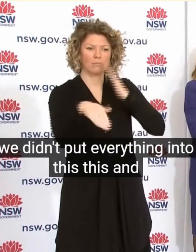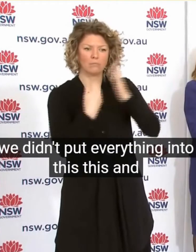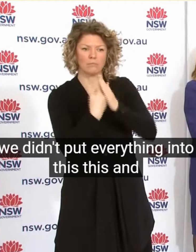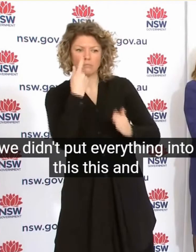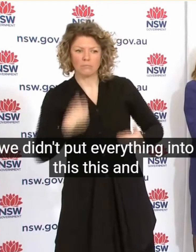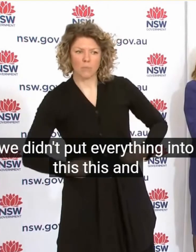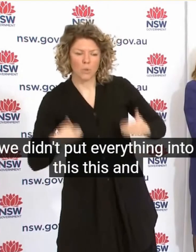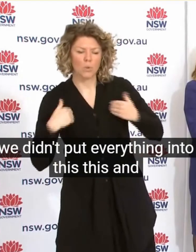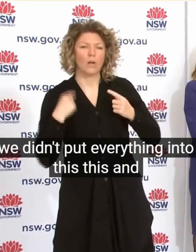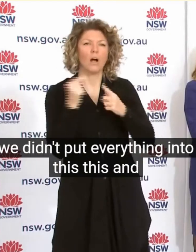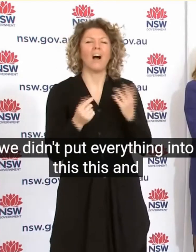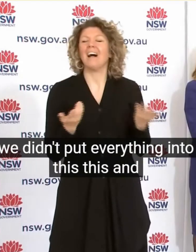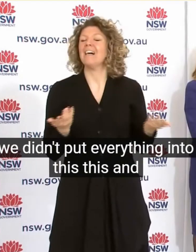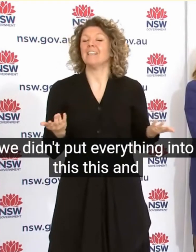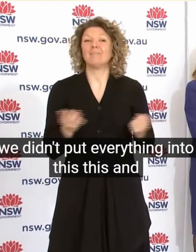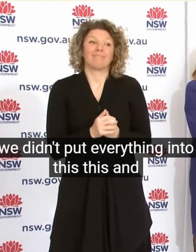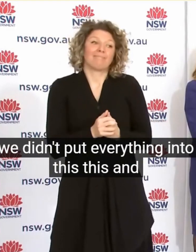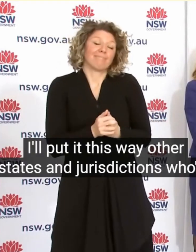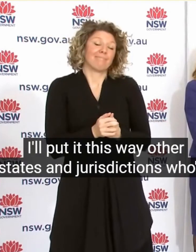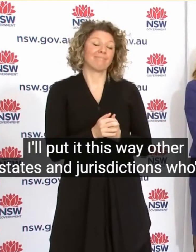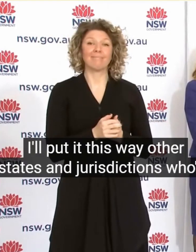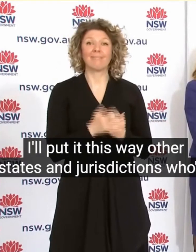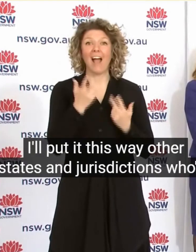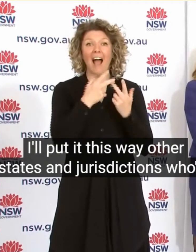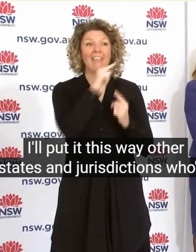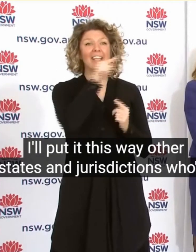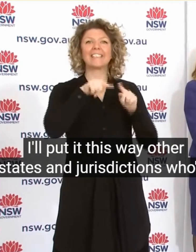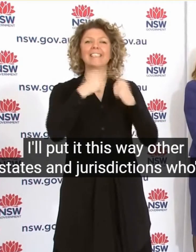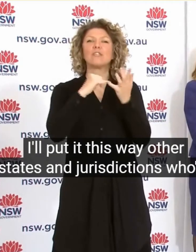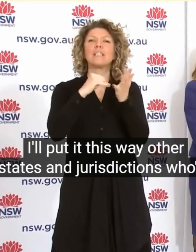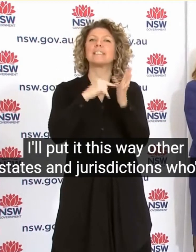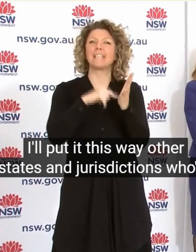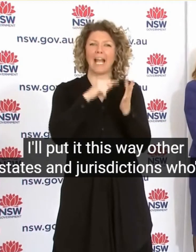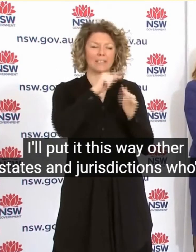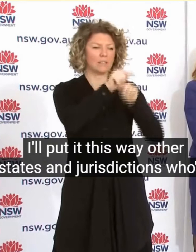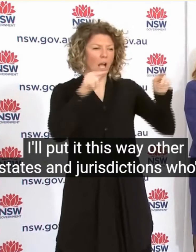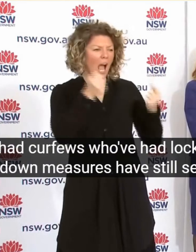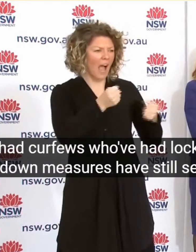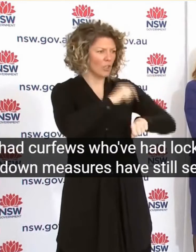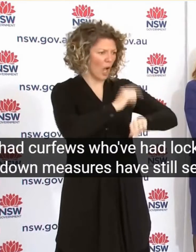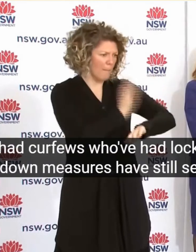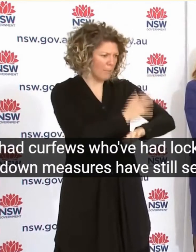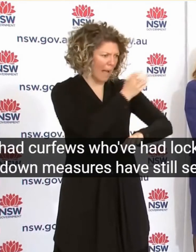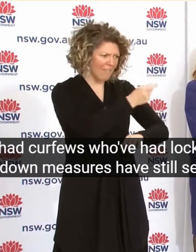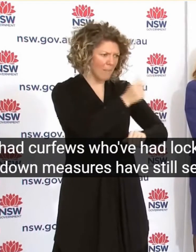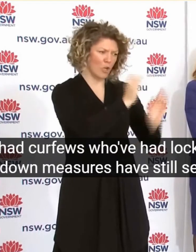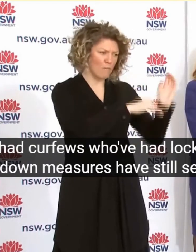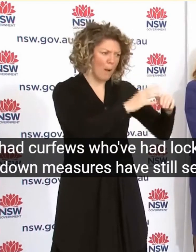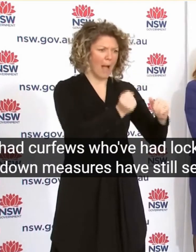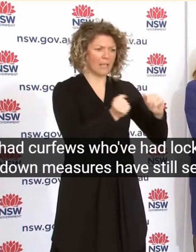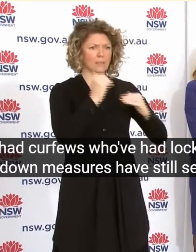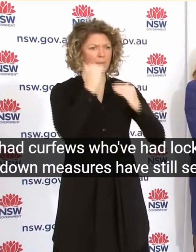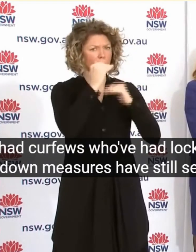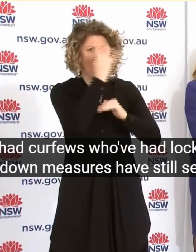Jurisdictions Who Had Curfews Who Had Lockdown Measures Have Still Seen Cases Grow We Have To Be Real About This